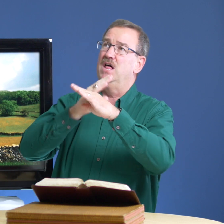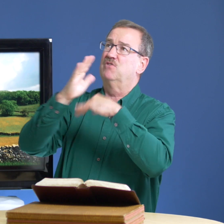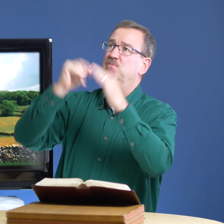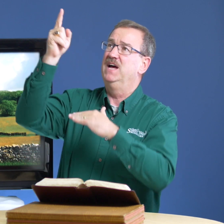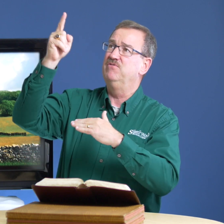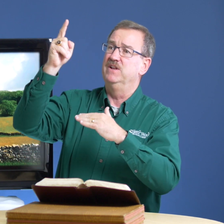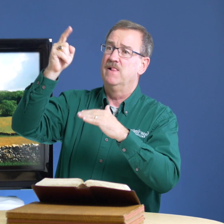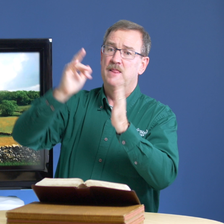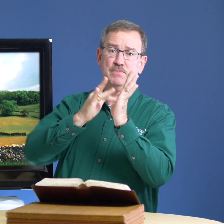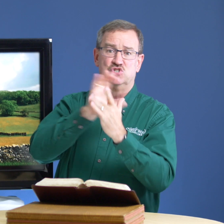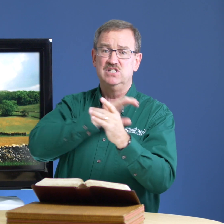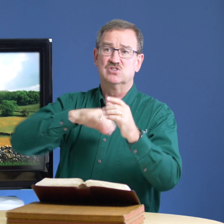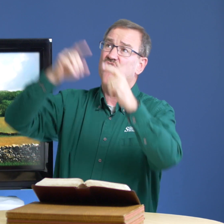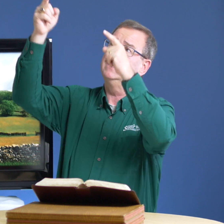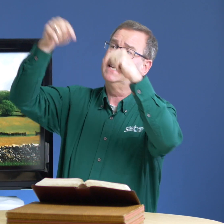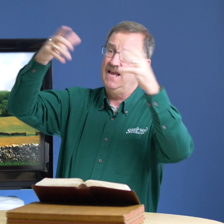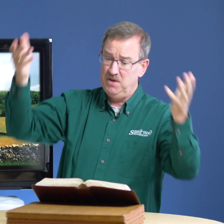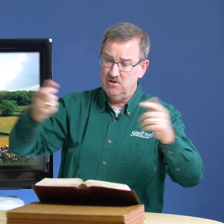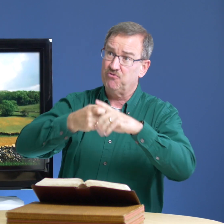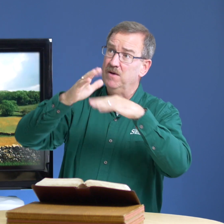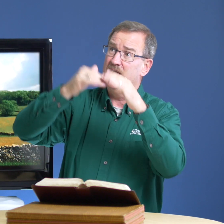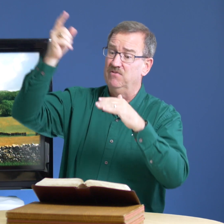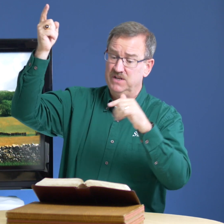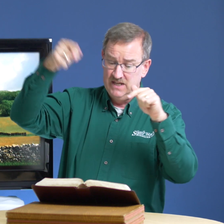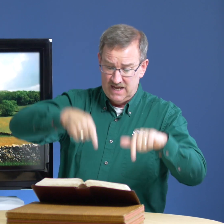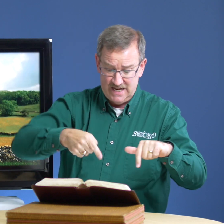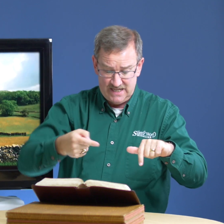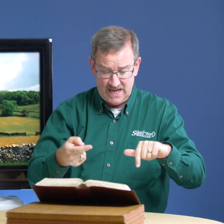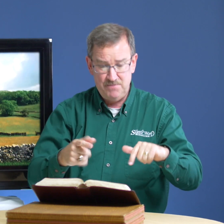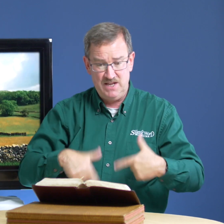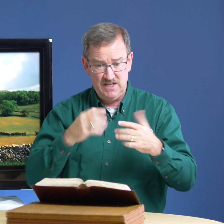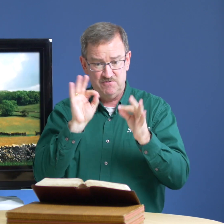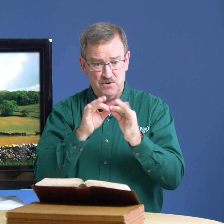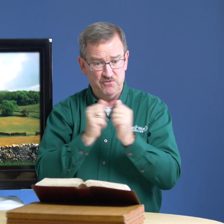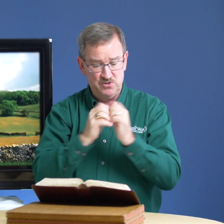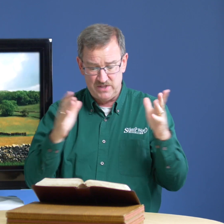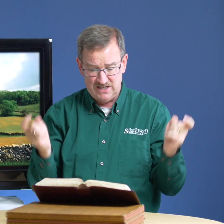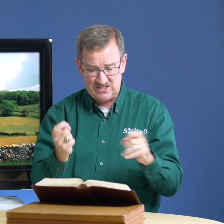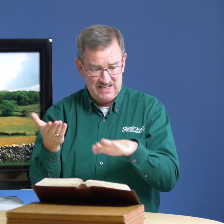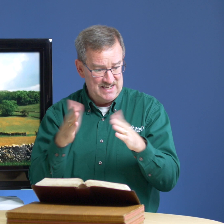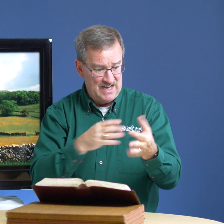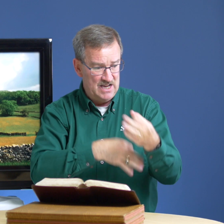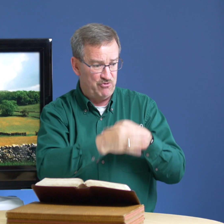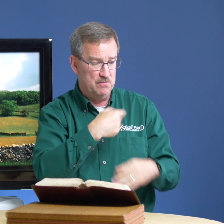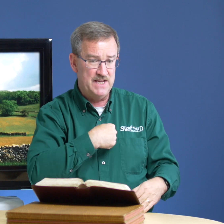blocked from heaven but jesus christ came here from heaven and he came he lived perfect without sin he died for me